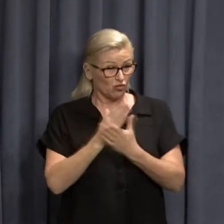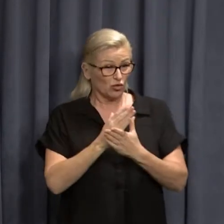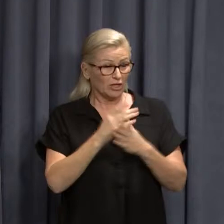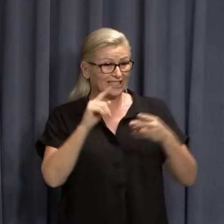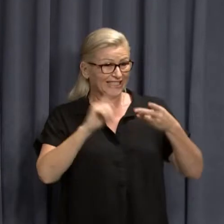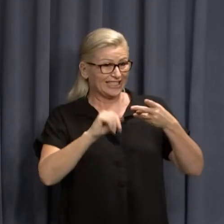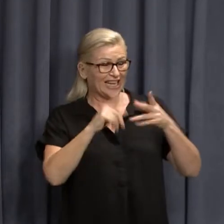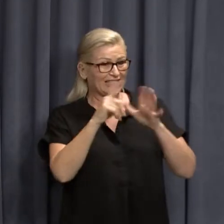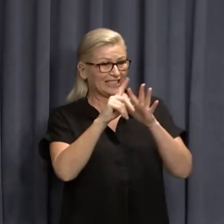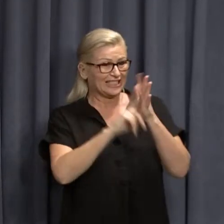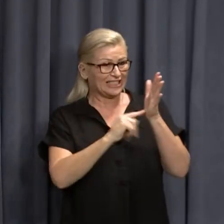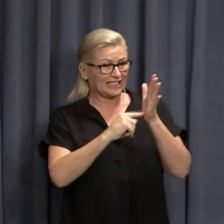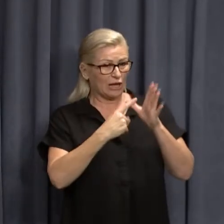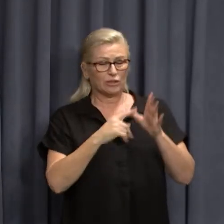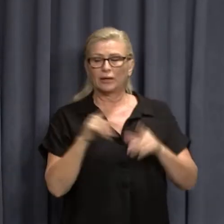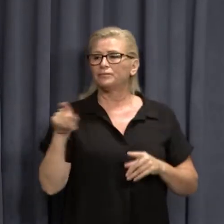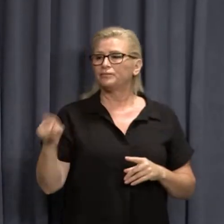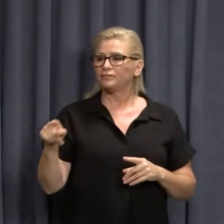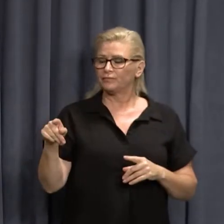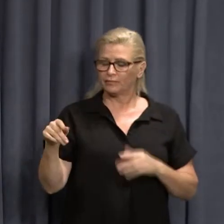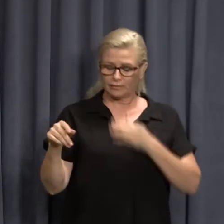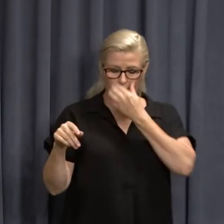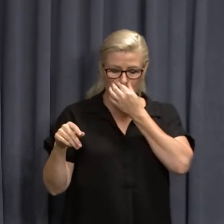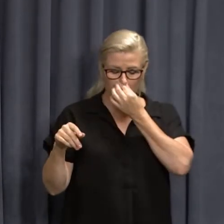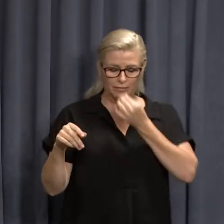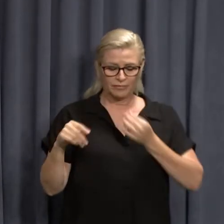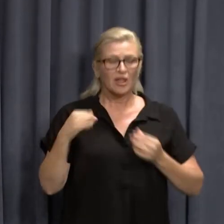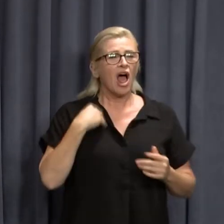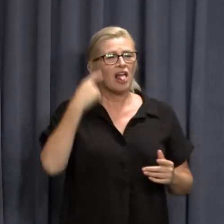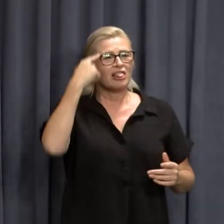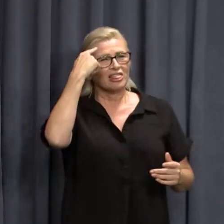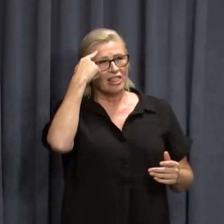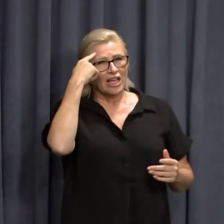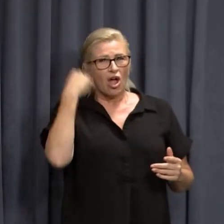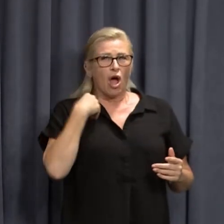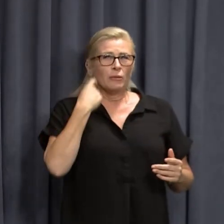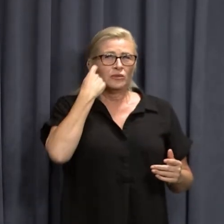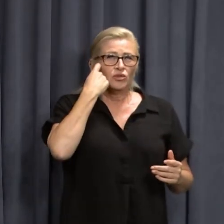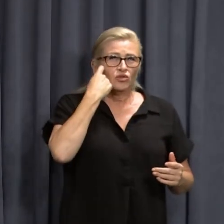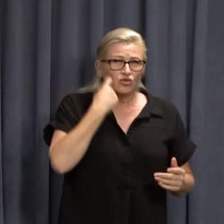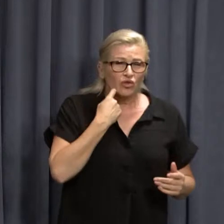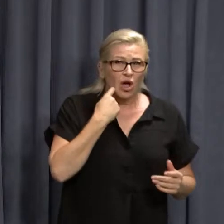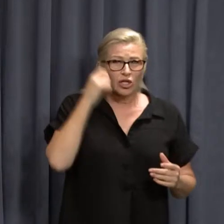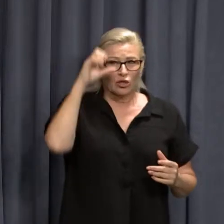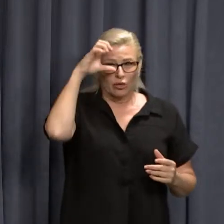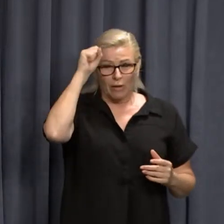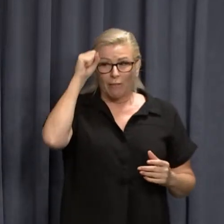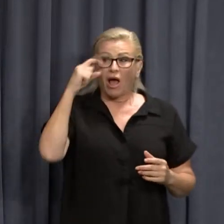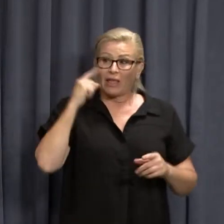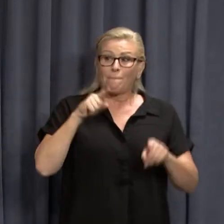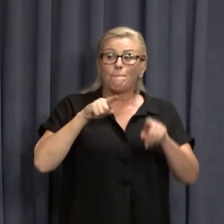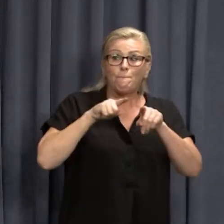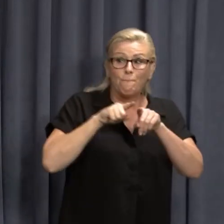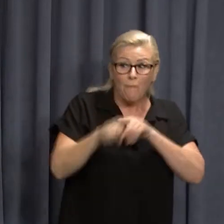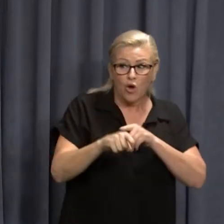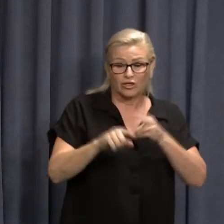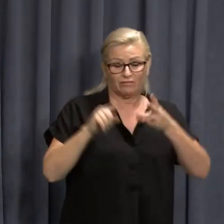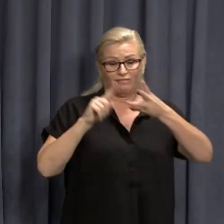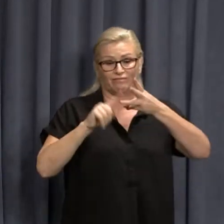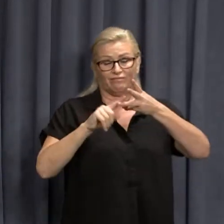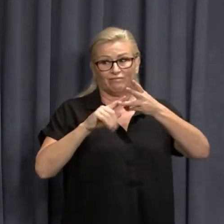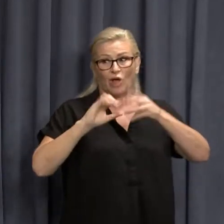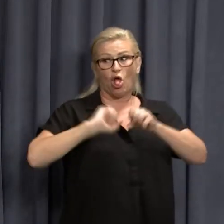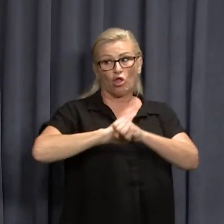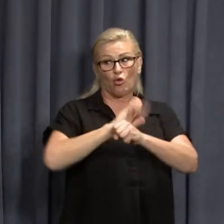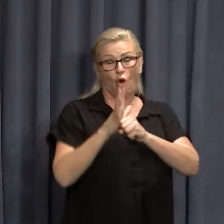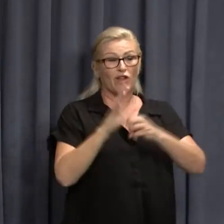I'm just trying to recall I think it's largely in fact almost overwhelmingly Omicron. And so